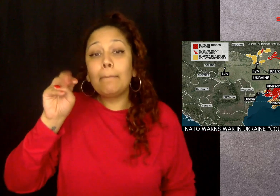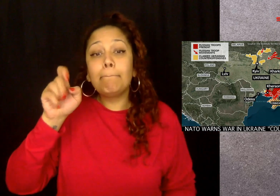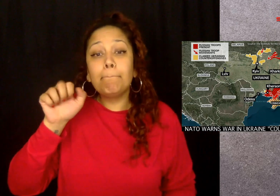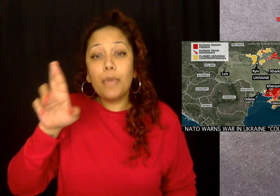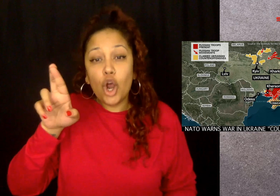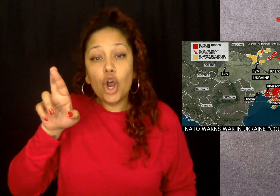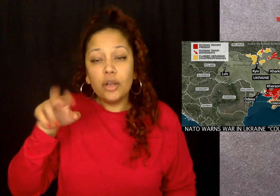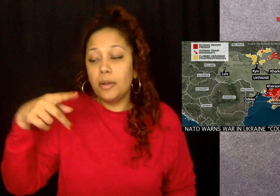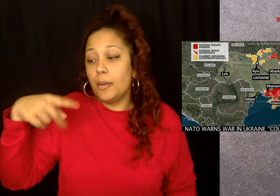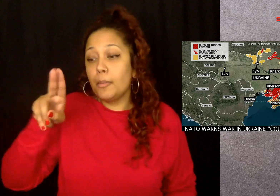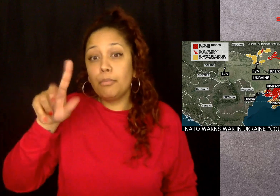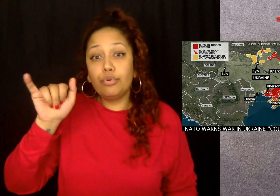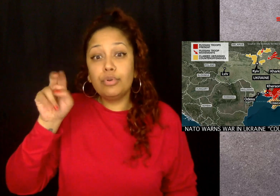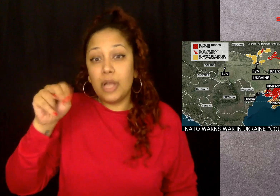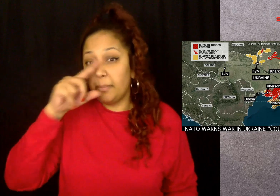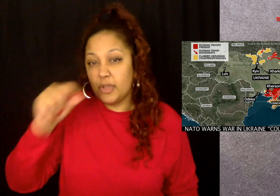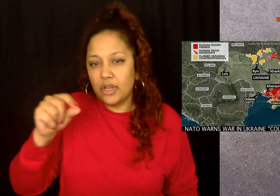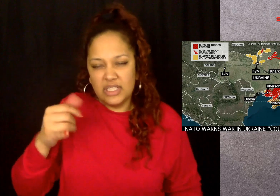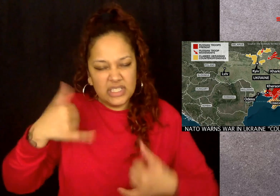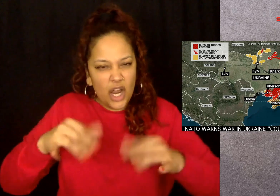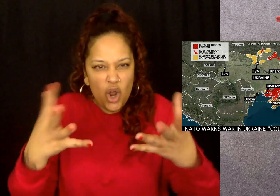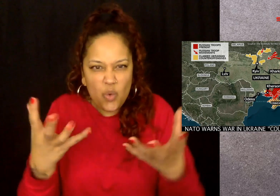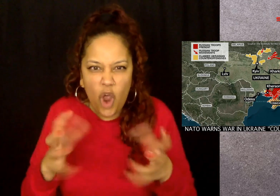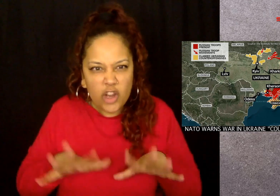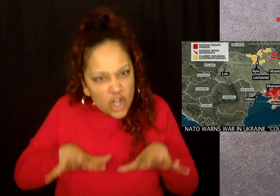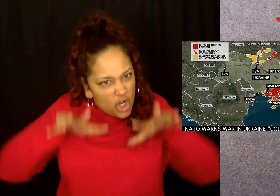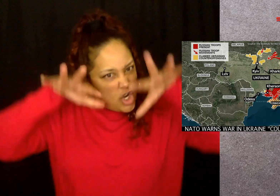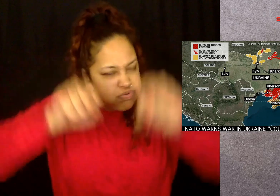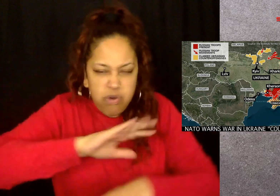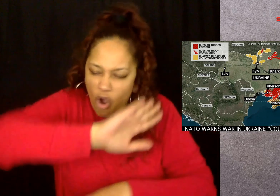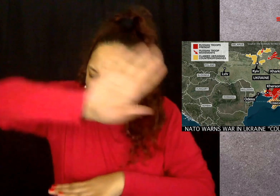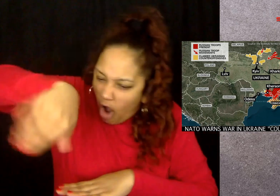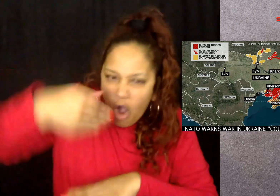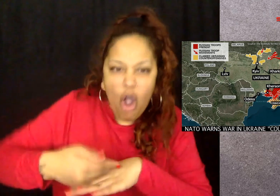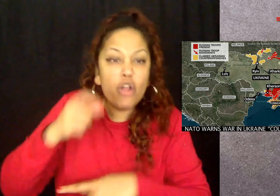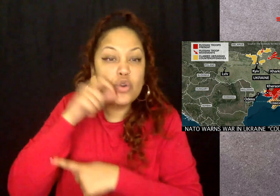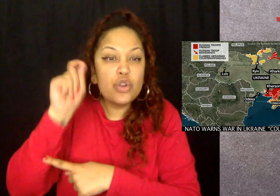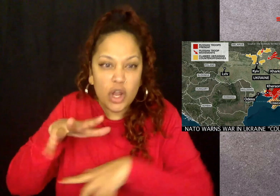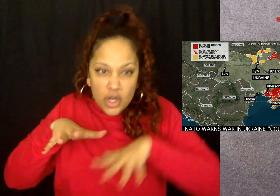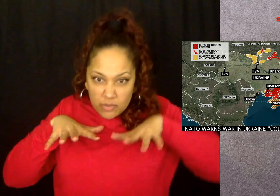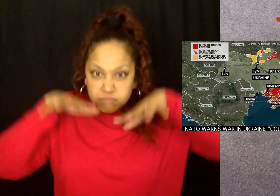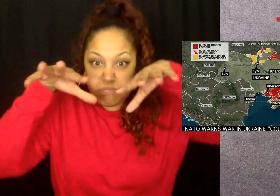And that's because Russian President Vladimir Putin still wants all of Ukraine.